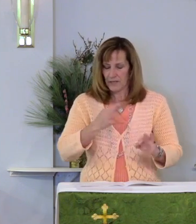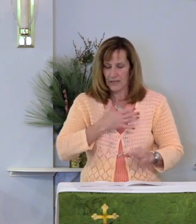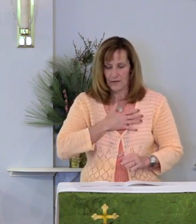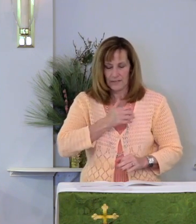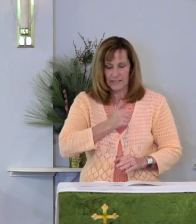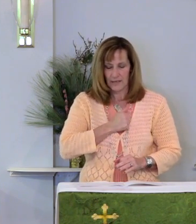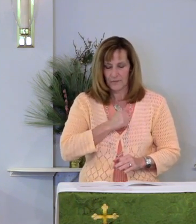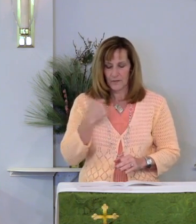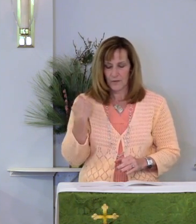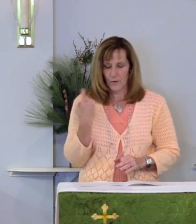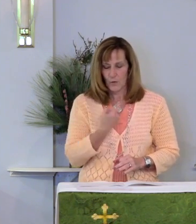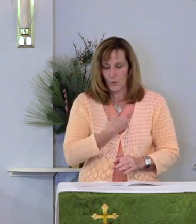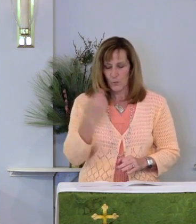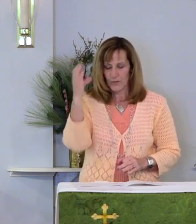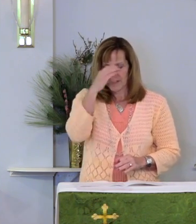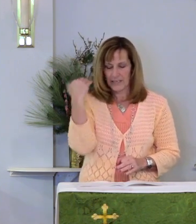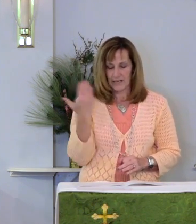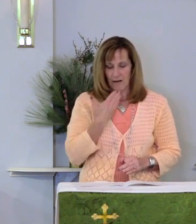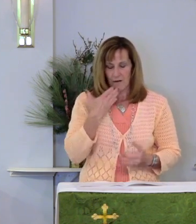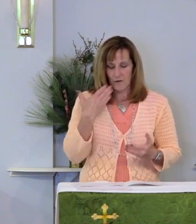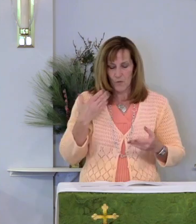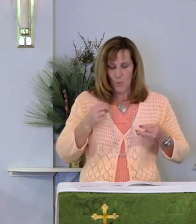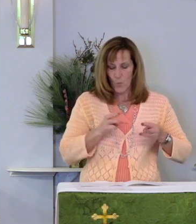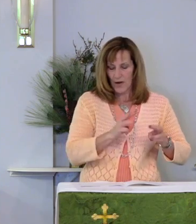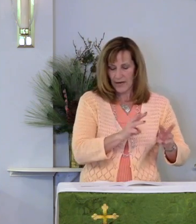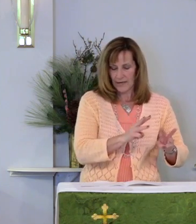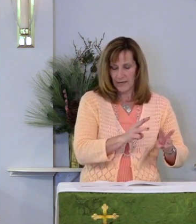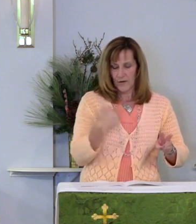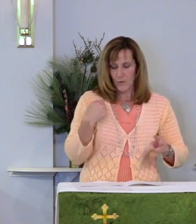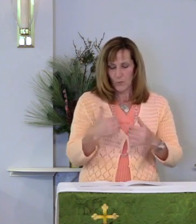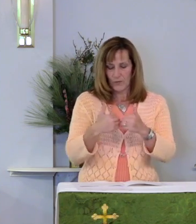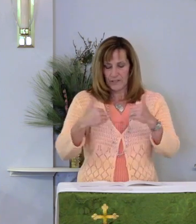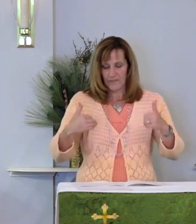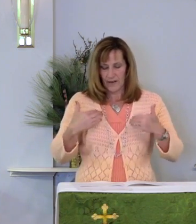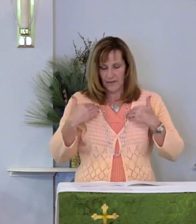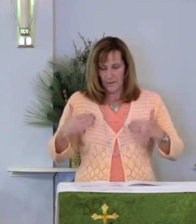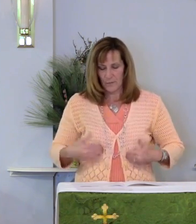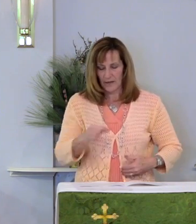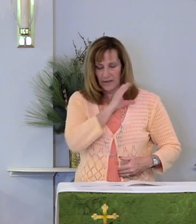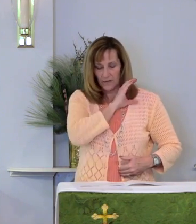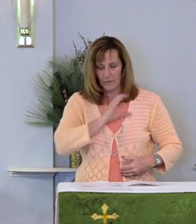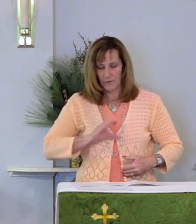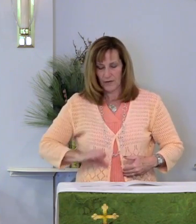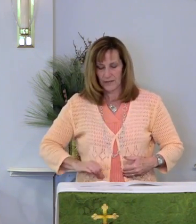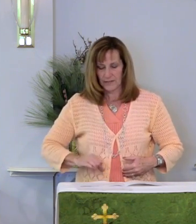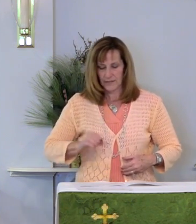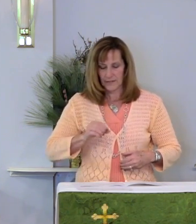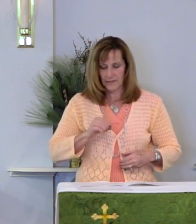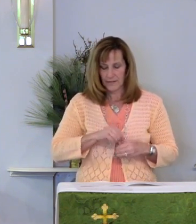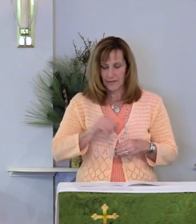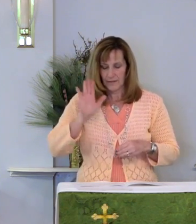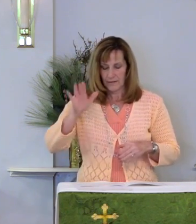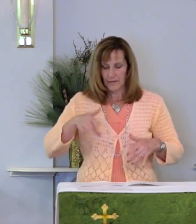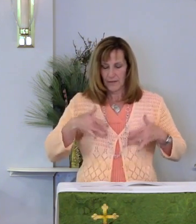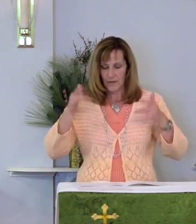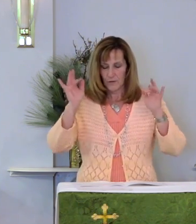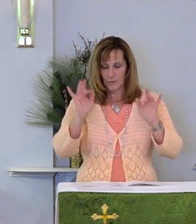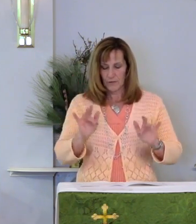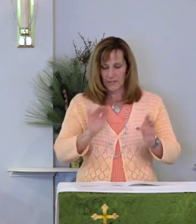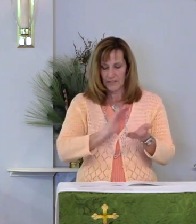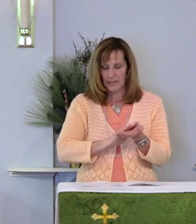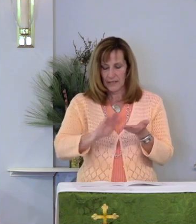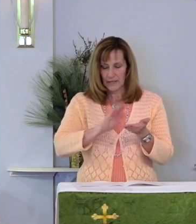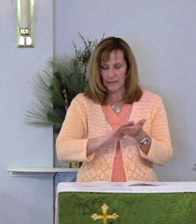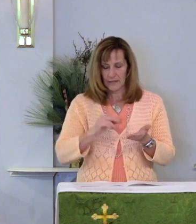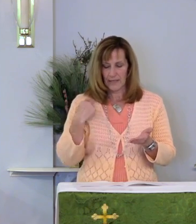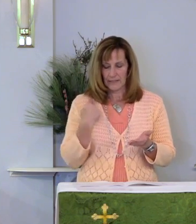ourselves. We seek our own way. We divide the body of Christ. In your